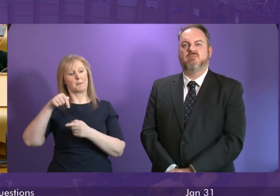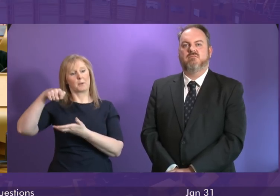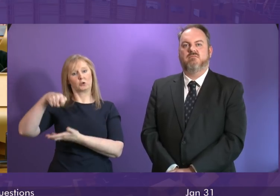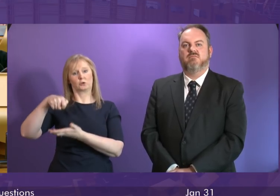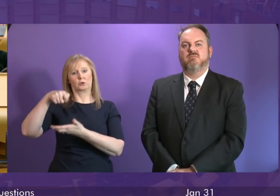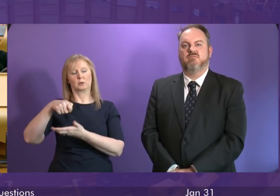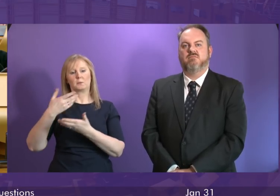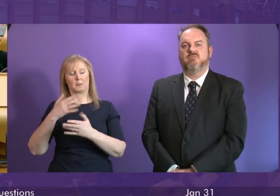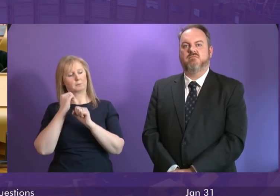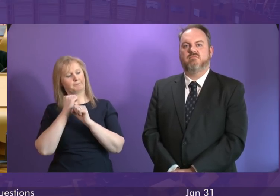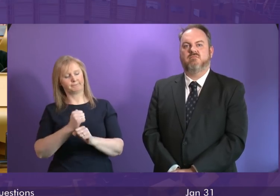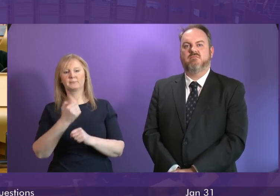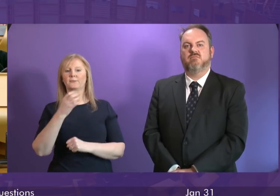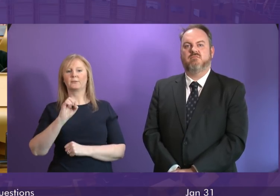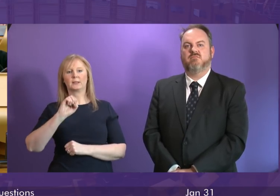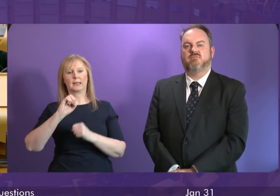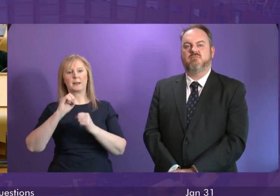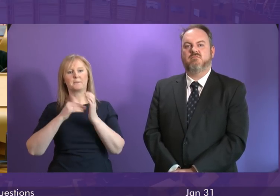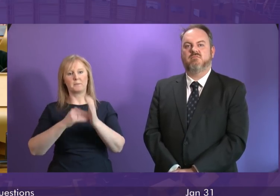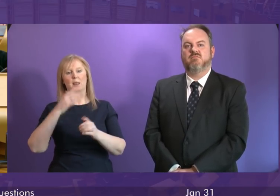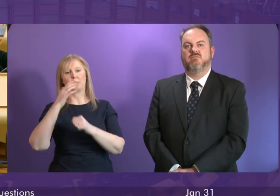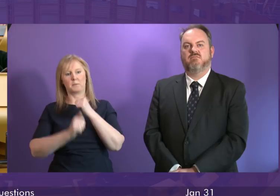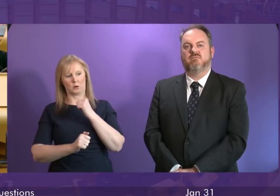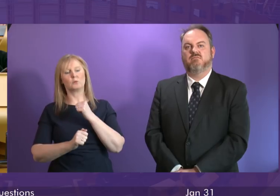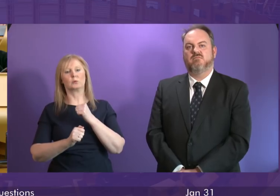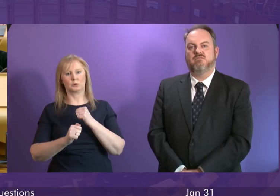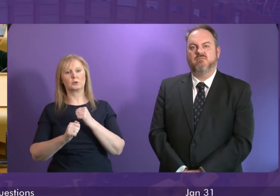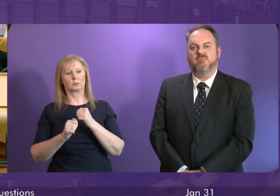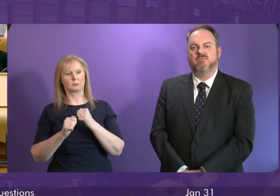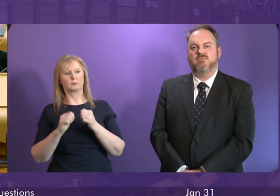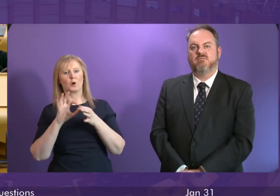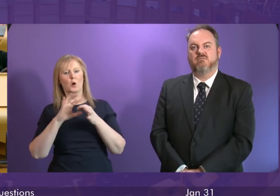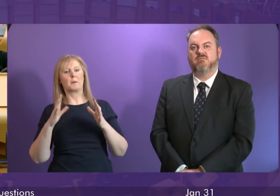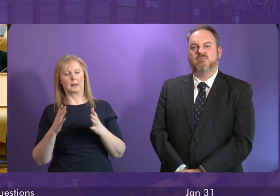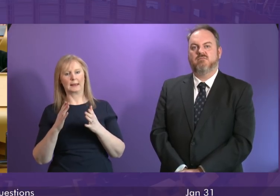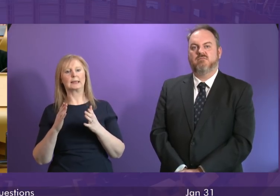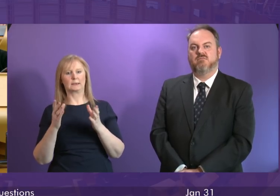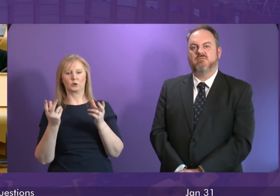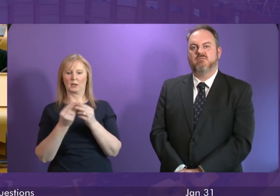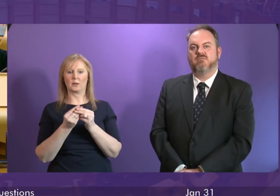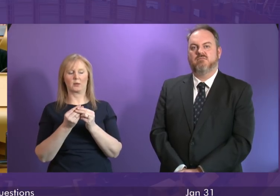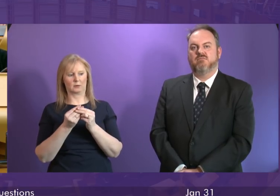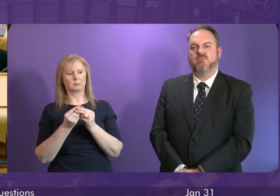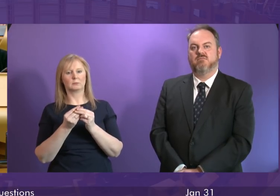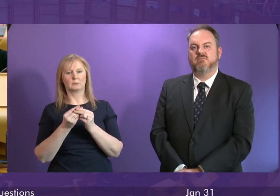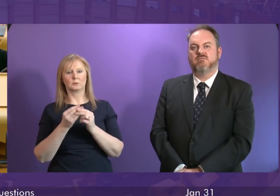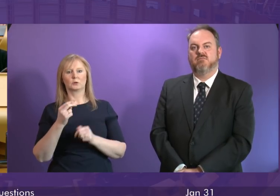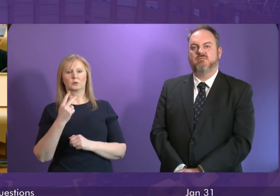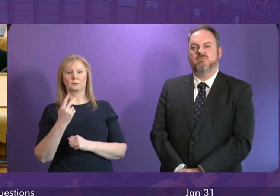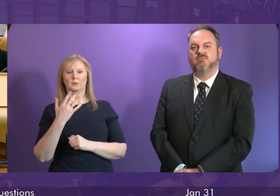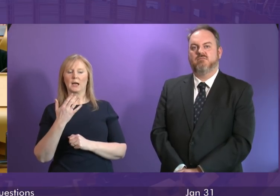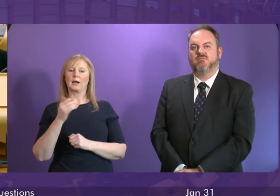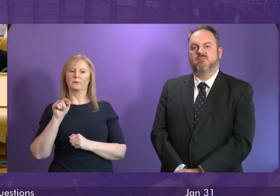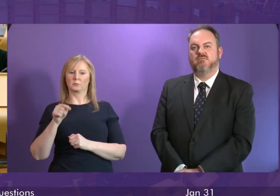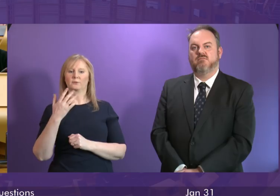committed a £50 million Ending Homelessness Together fund and committed £23 and a half million from